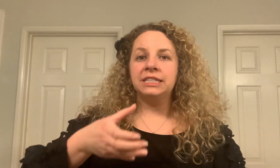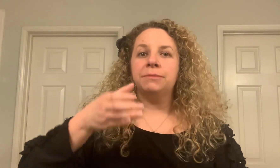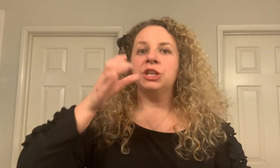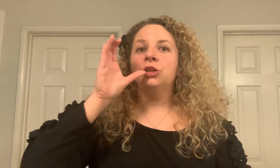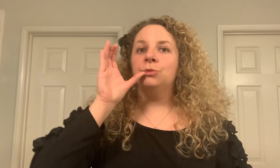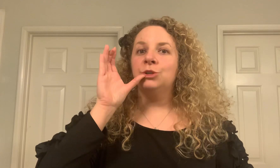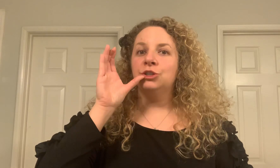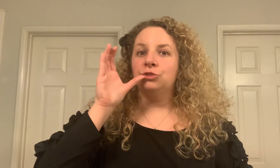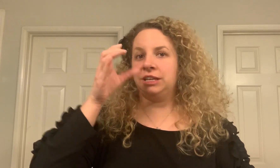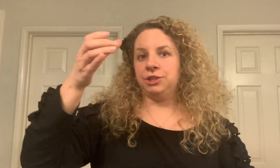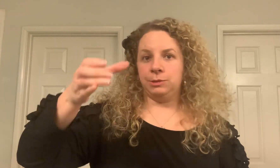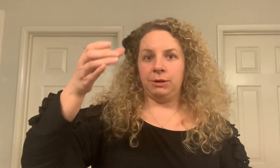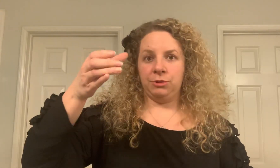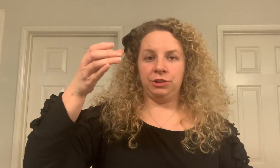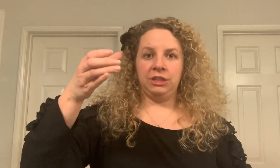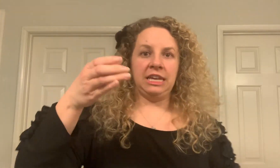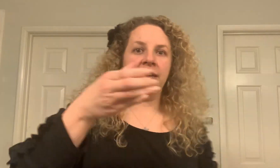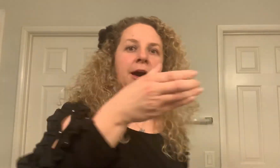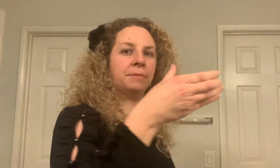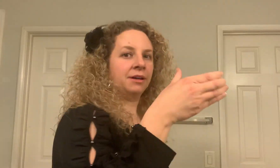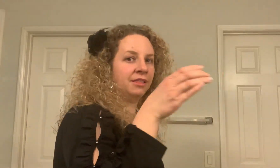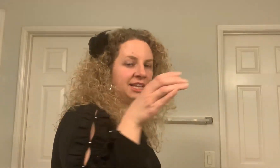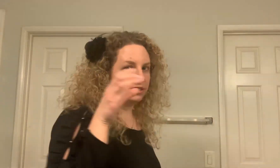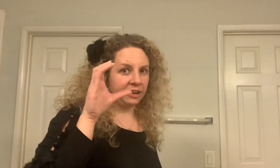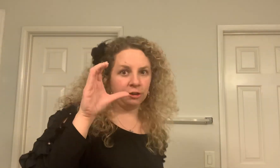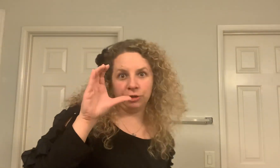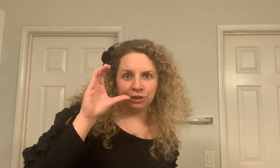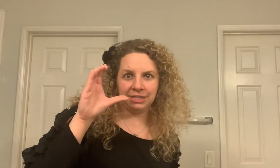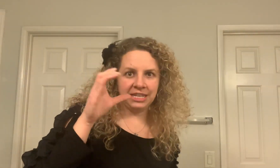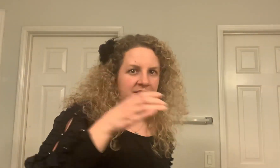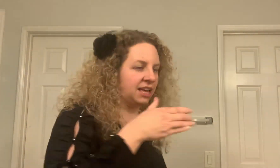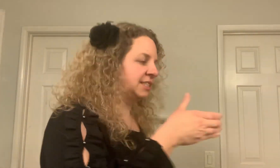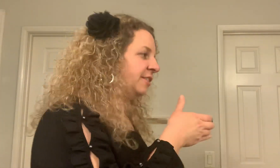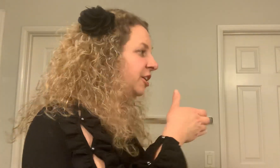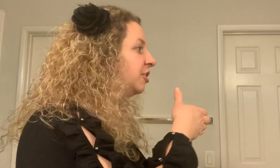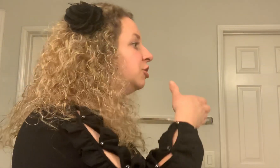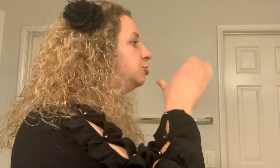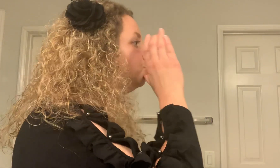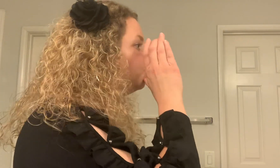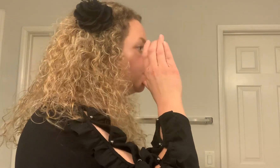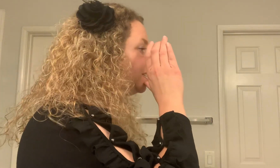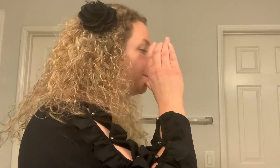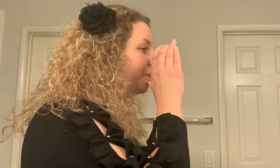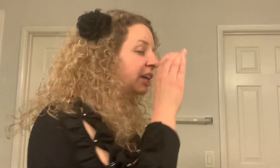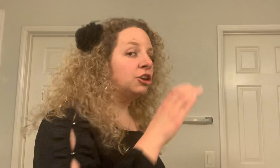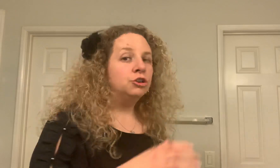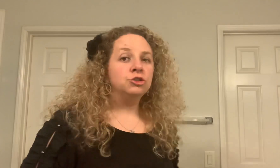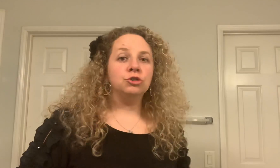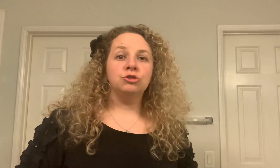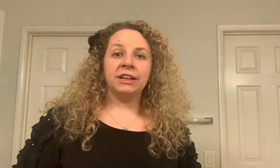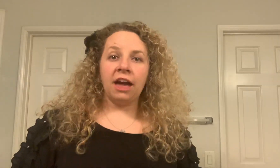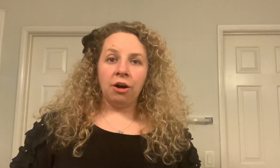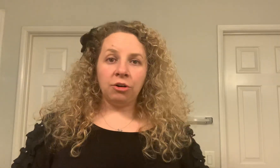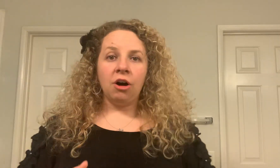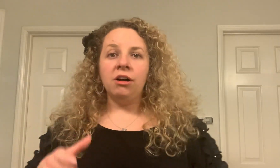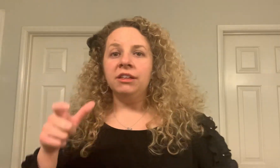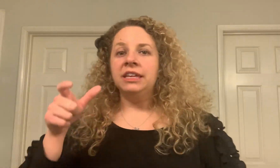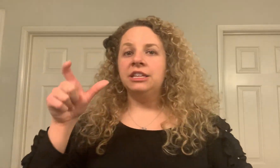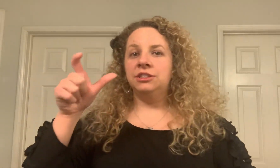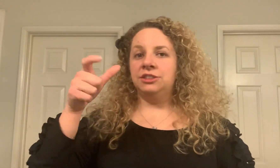something you would just drink it this way with the cup classifier your C classifier to drink something so drink alcohol is